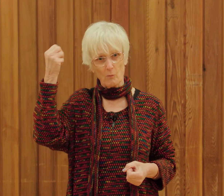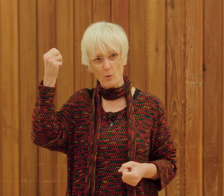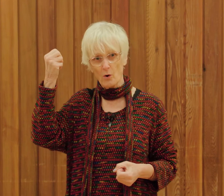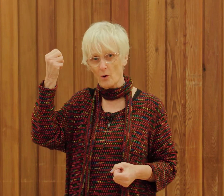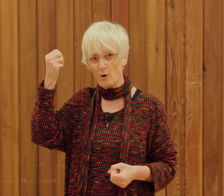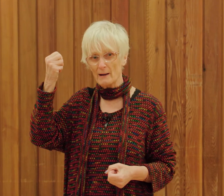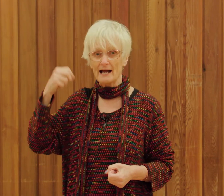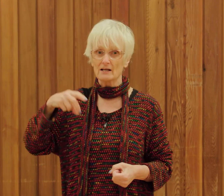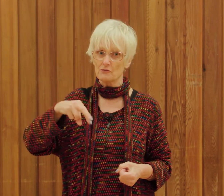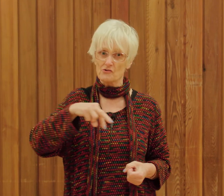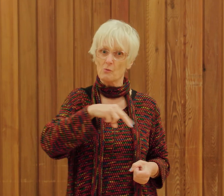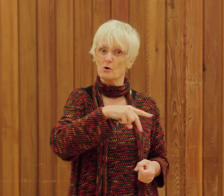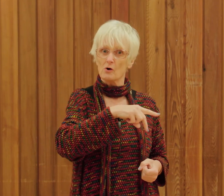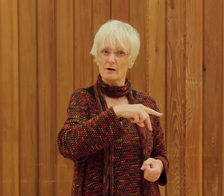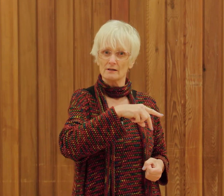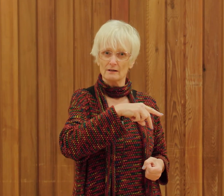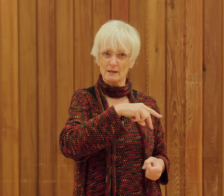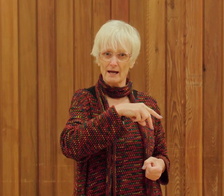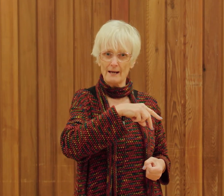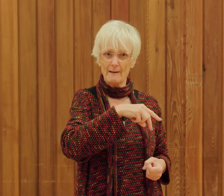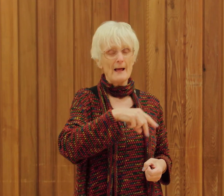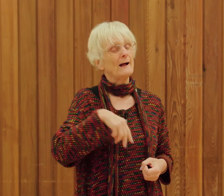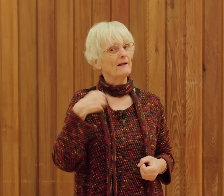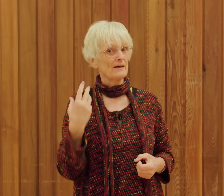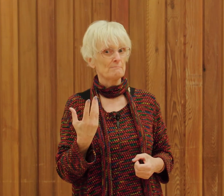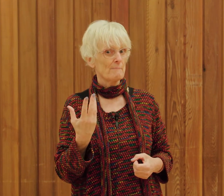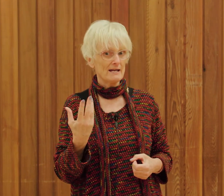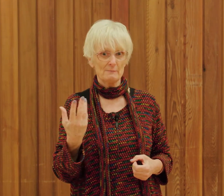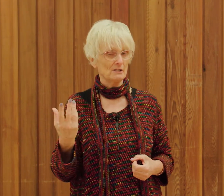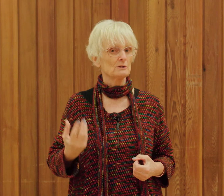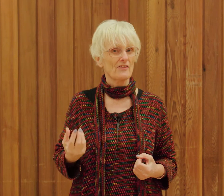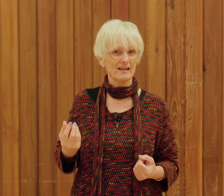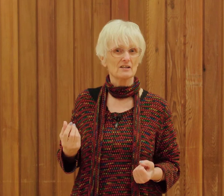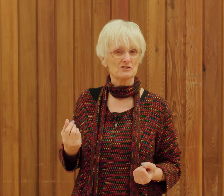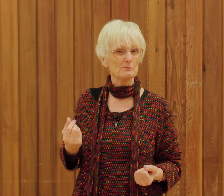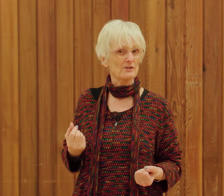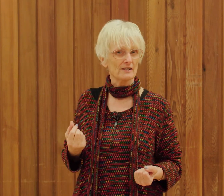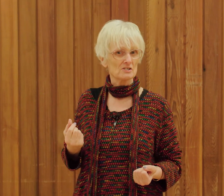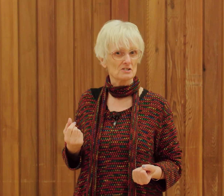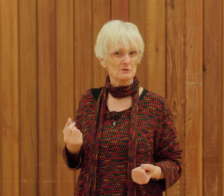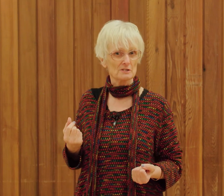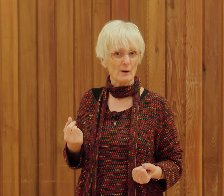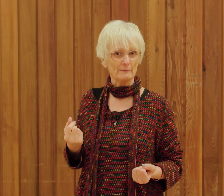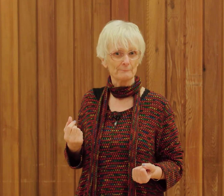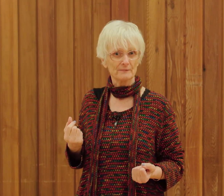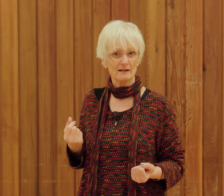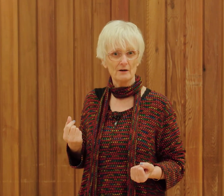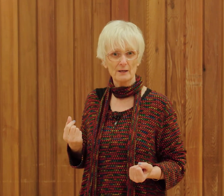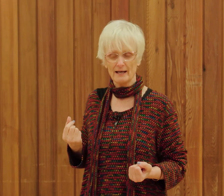warm and go for a walk okay and then maybe you can think of some other things to do as well okay